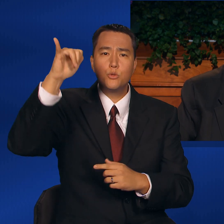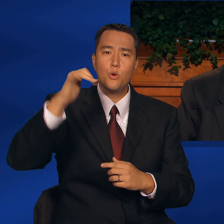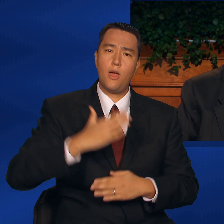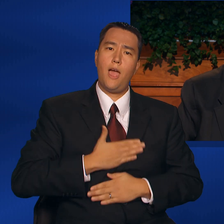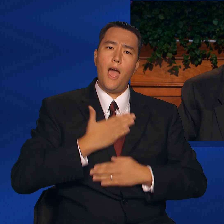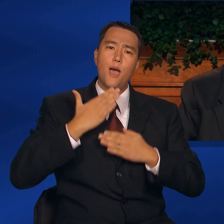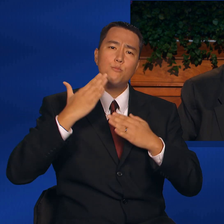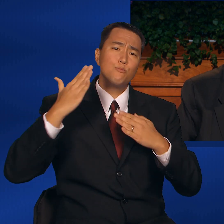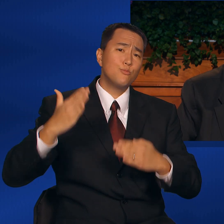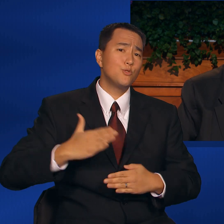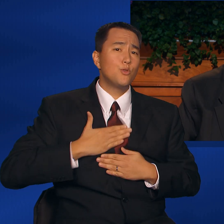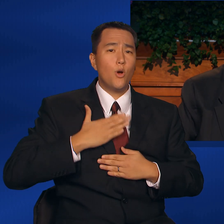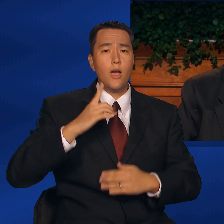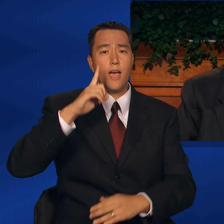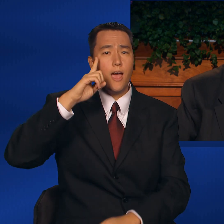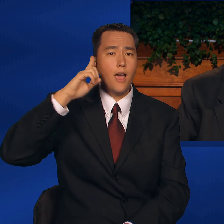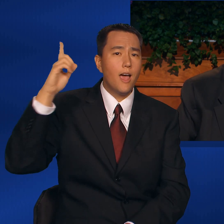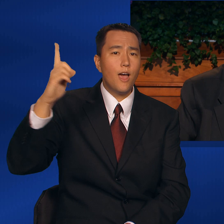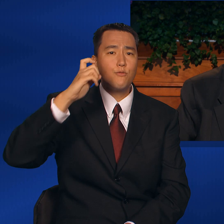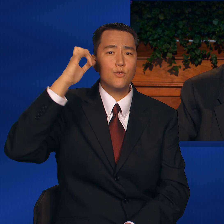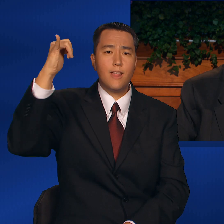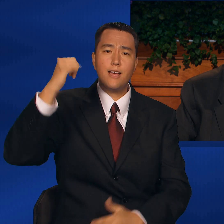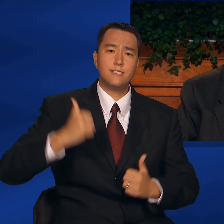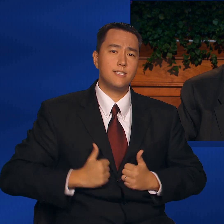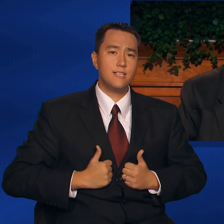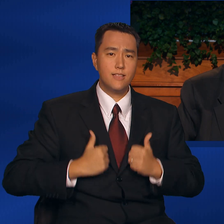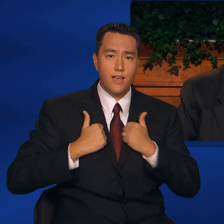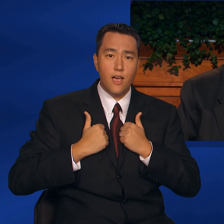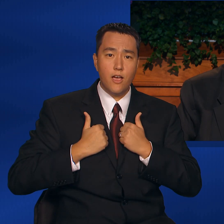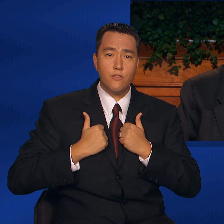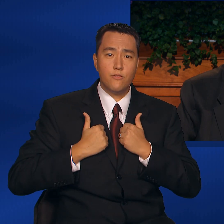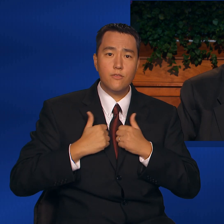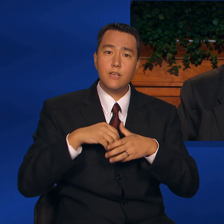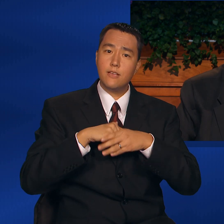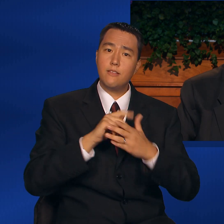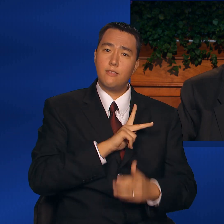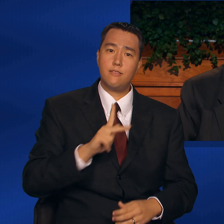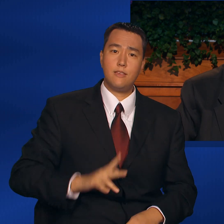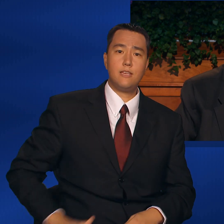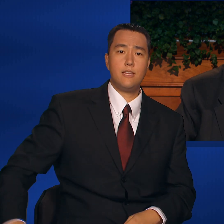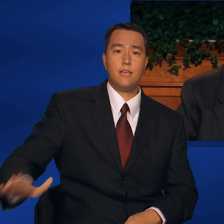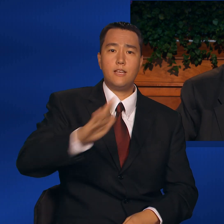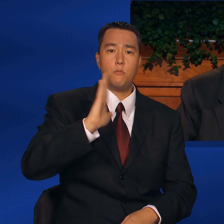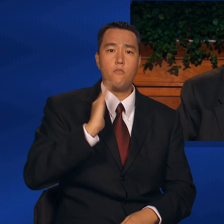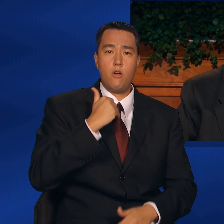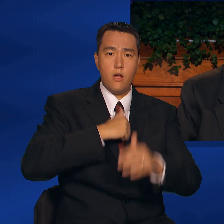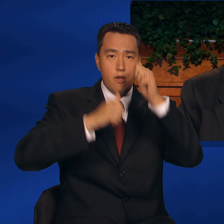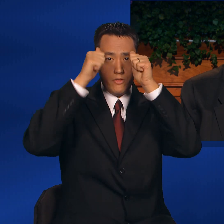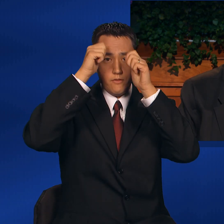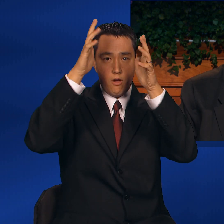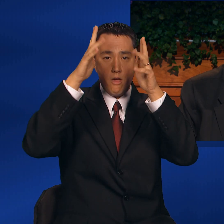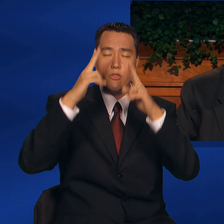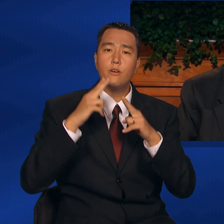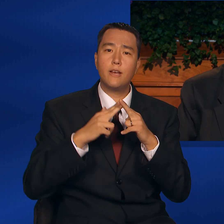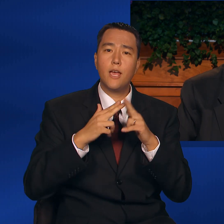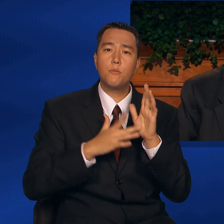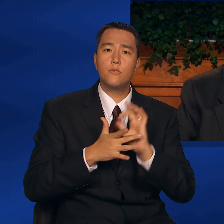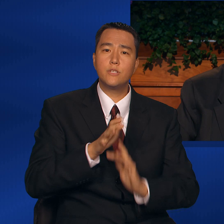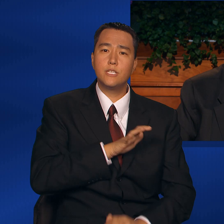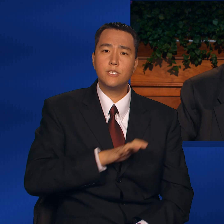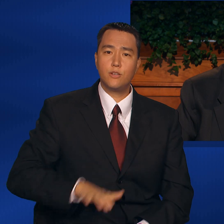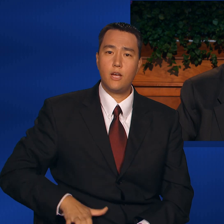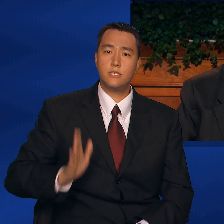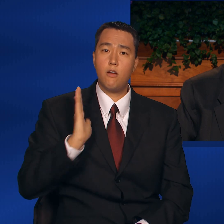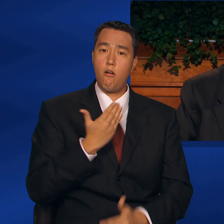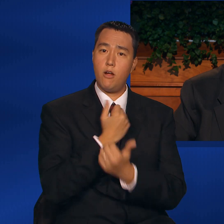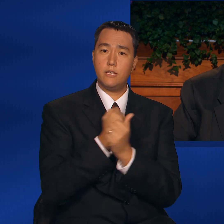joy, and everlasting life in the kingdom of our heavenly Father, in the name of Jesus Christ,